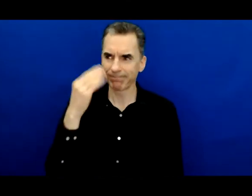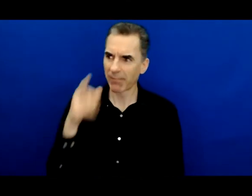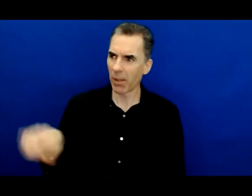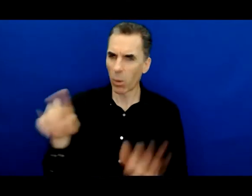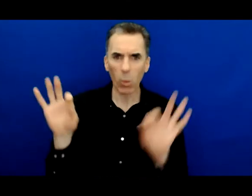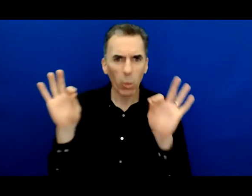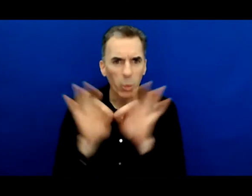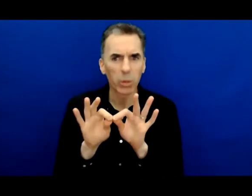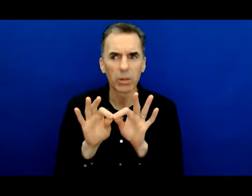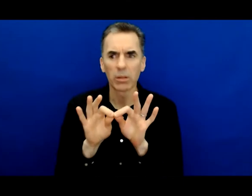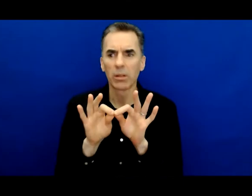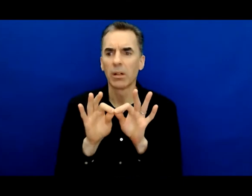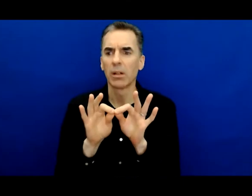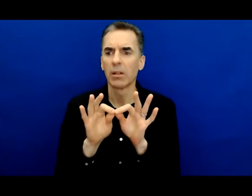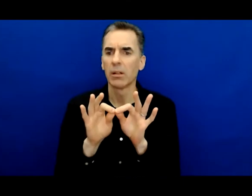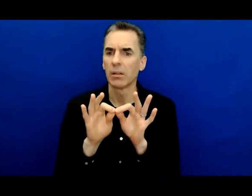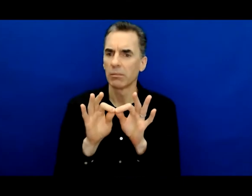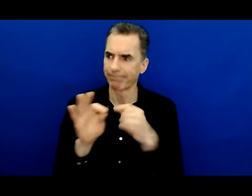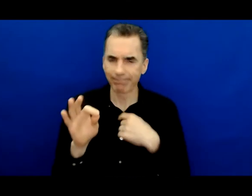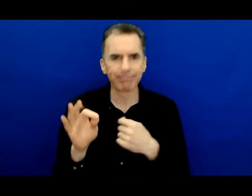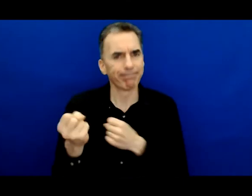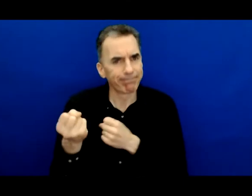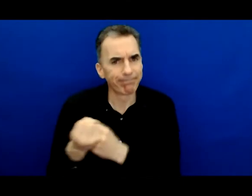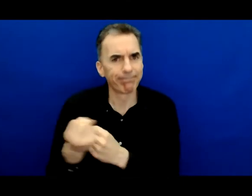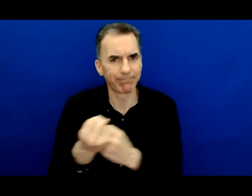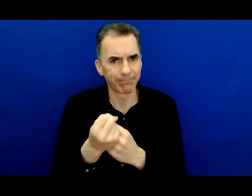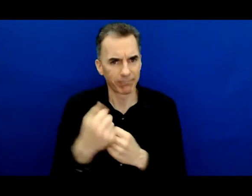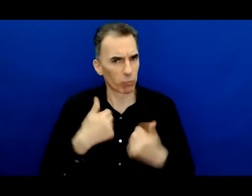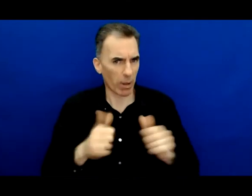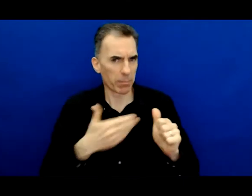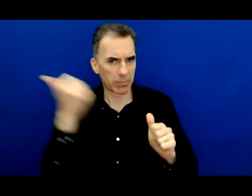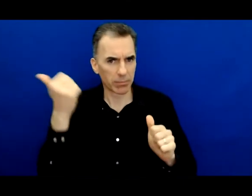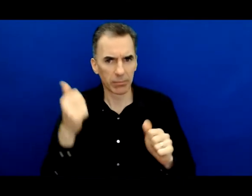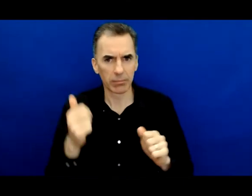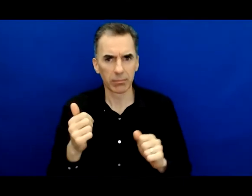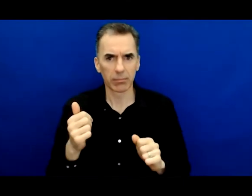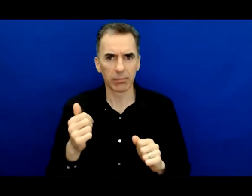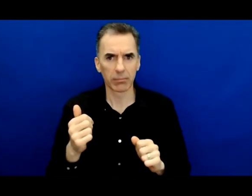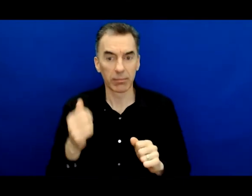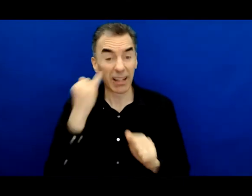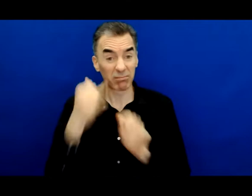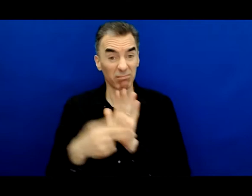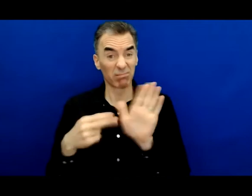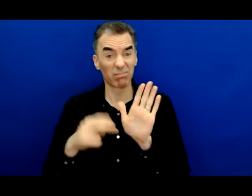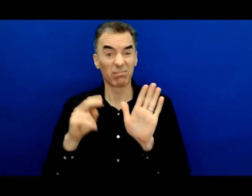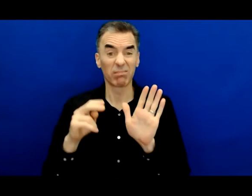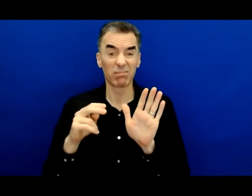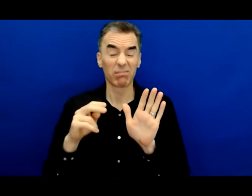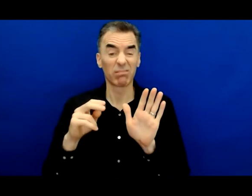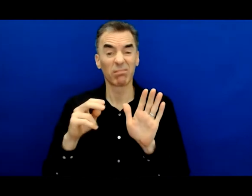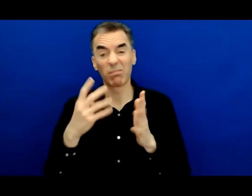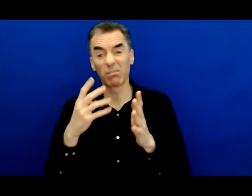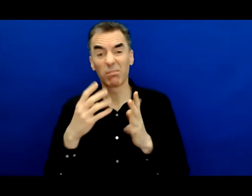fit. And so traditionally, you know, being labeled a formerly incarcerated or a system impacted community member